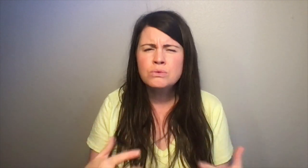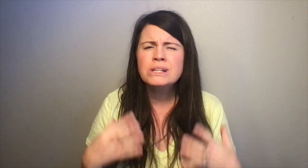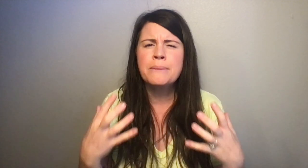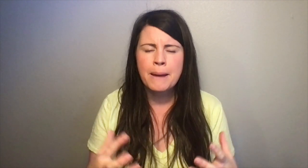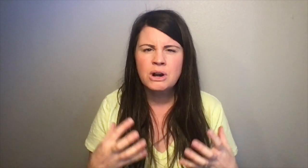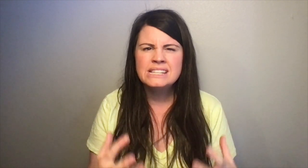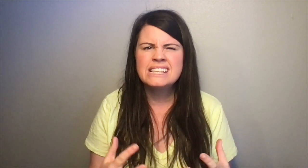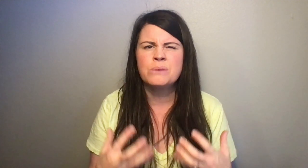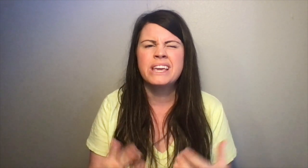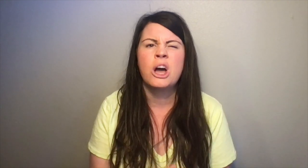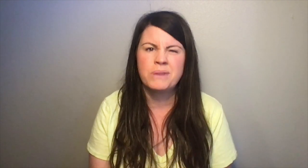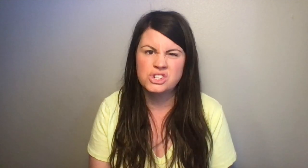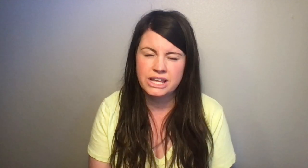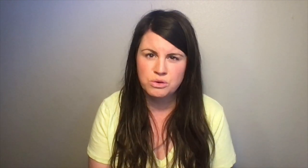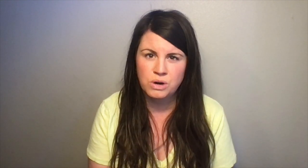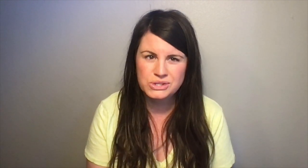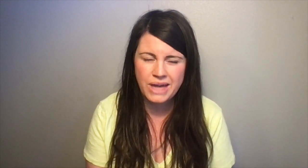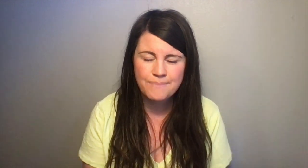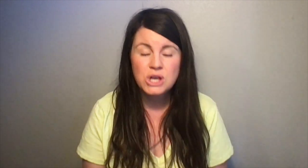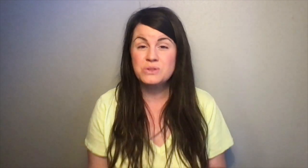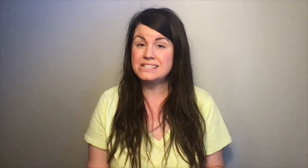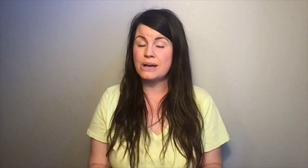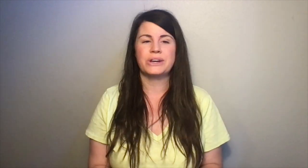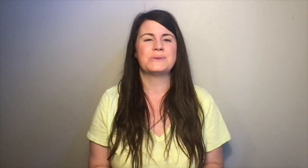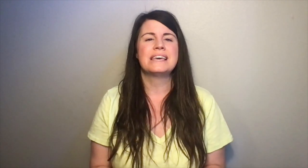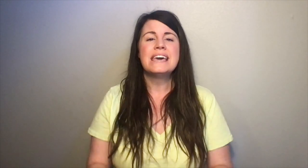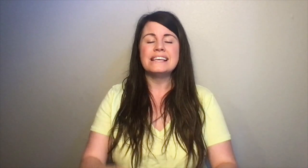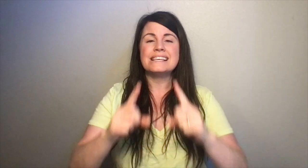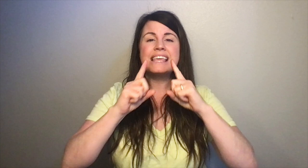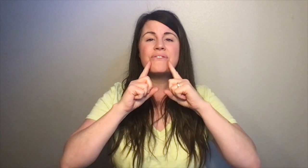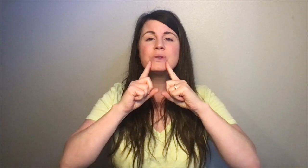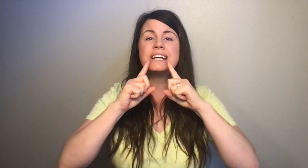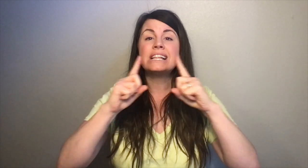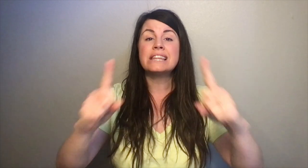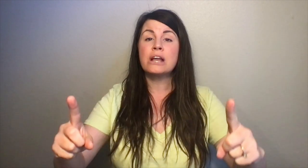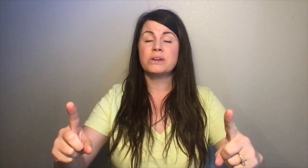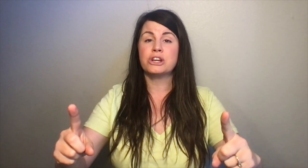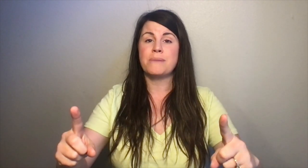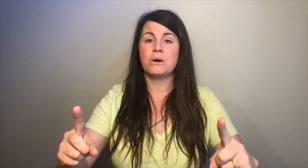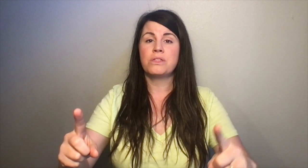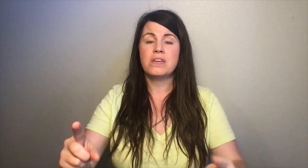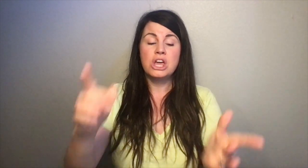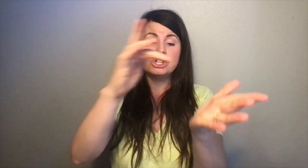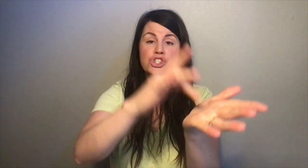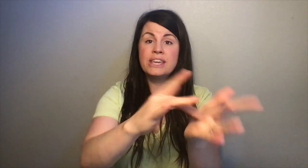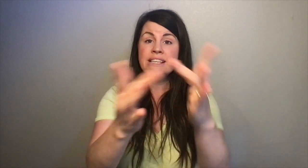really memorize this and we can help understand the words, okay? So this is how it goes. It says, If you declare with your mouth, Jesus